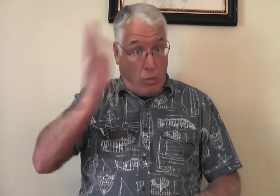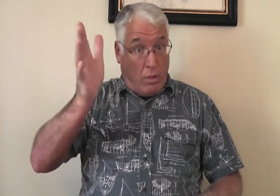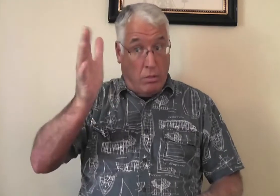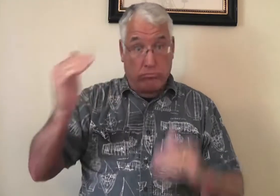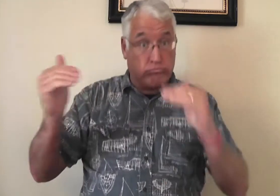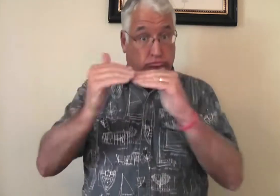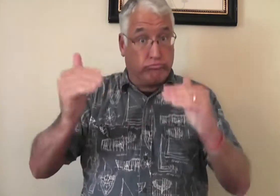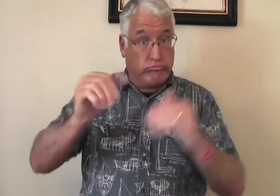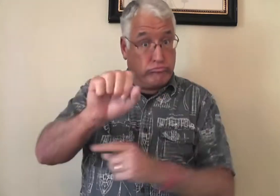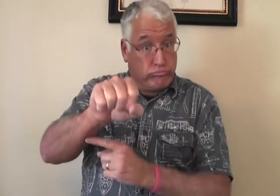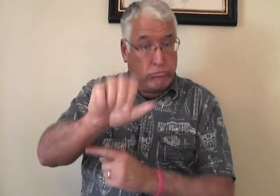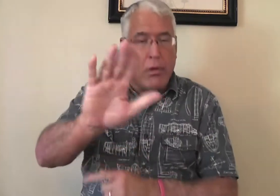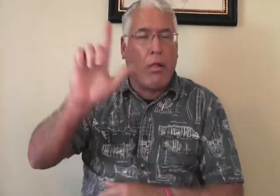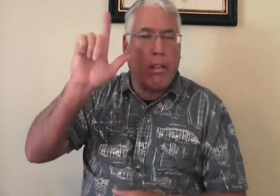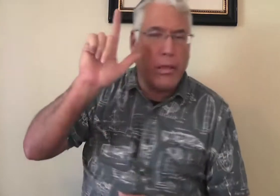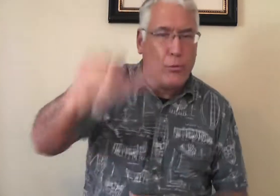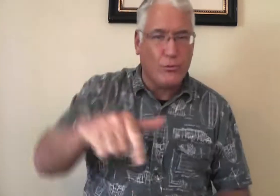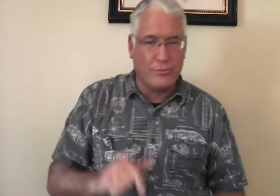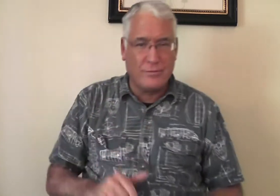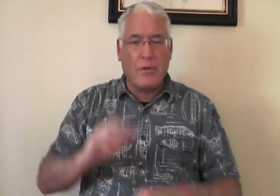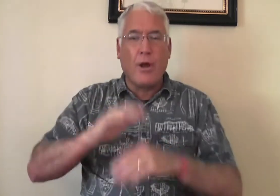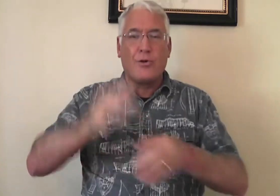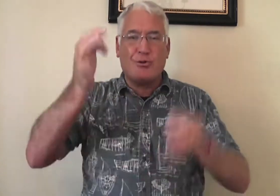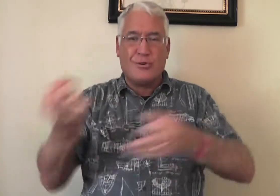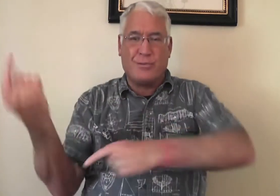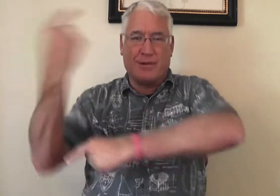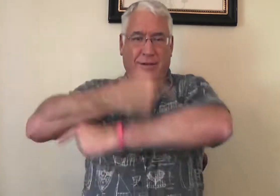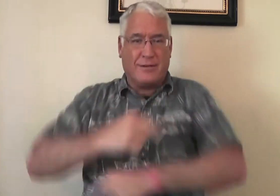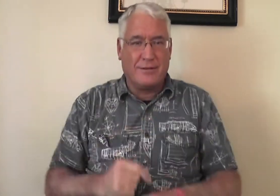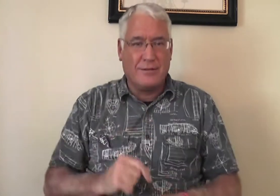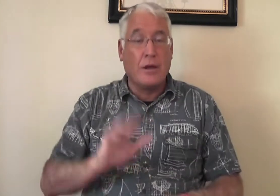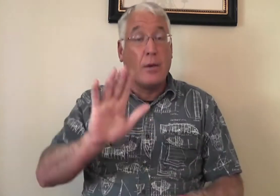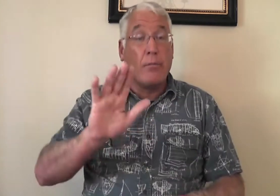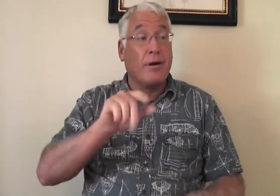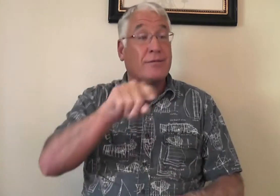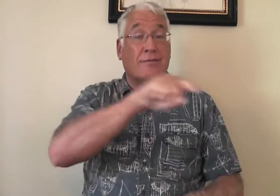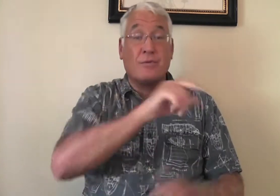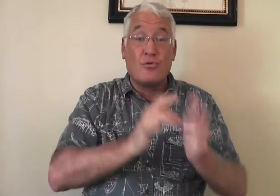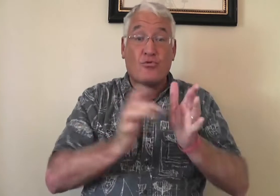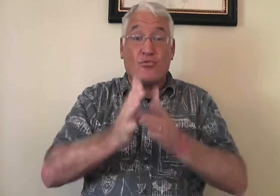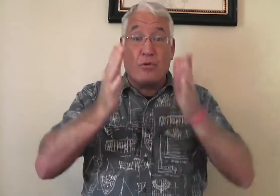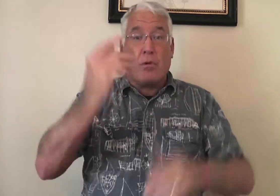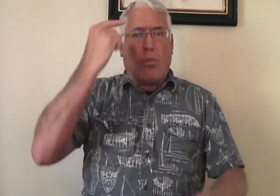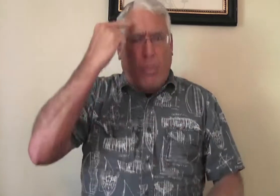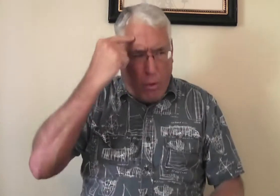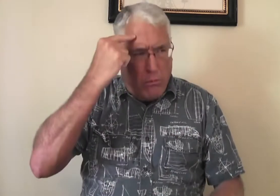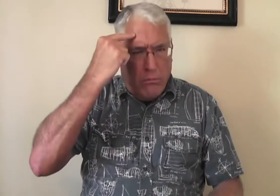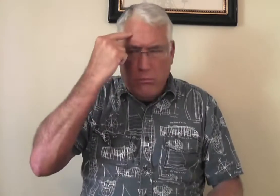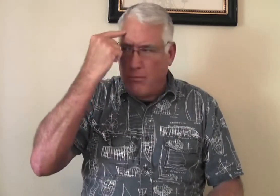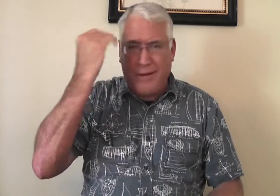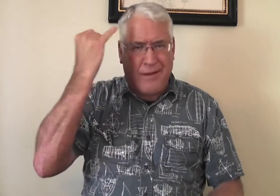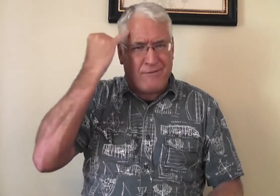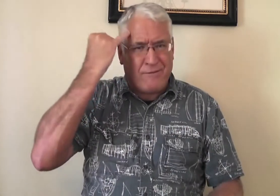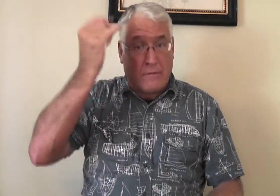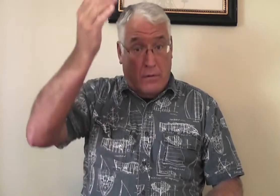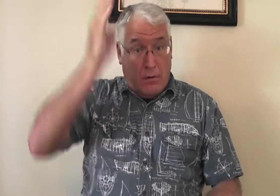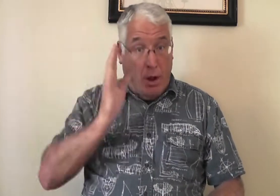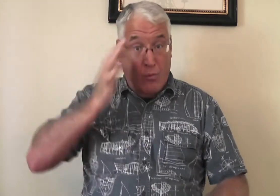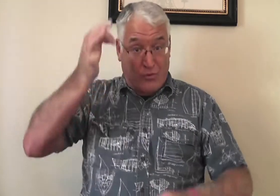God will avenge us. And they're thinking, God will avenge us later. Well,